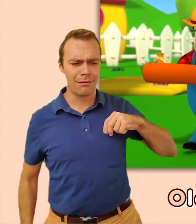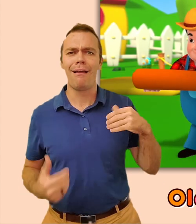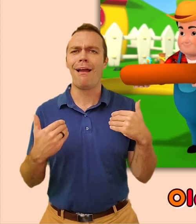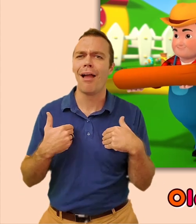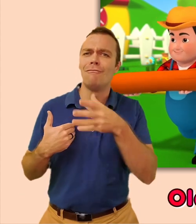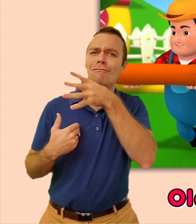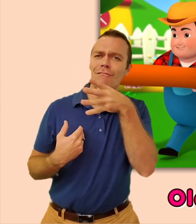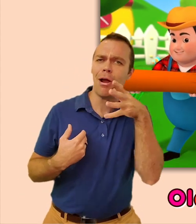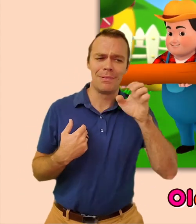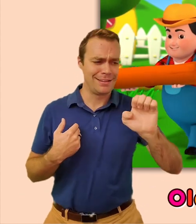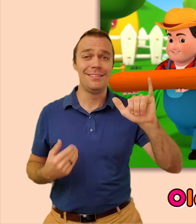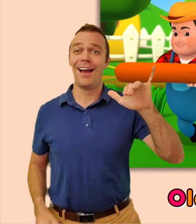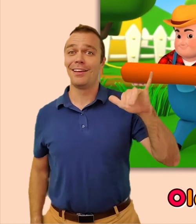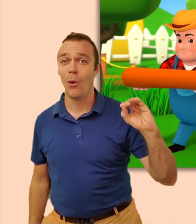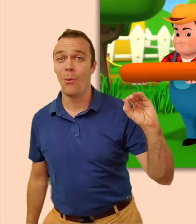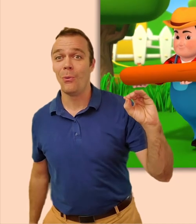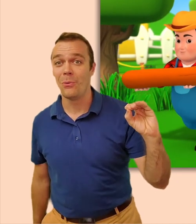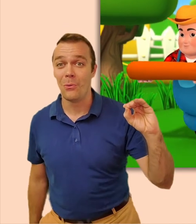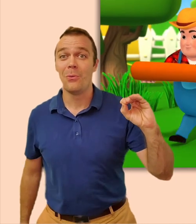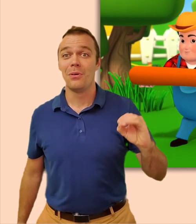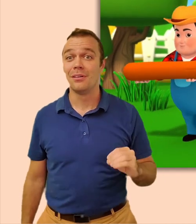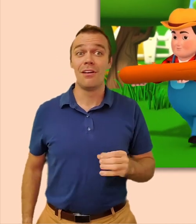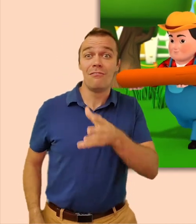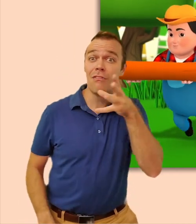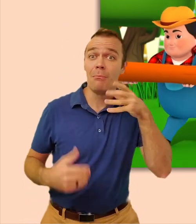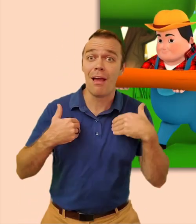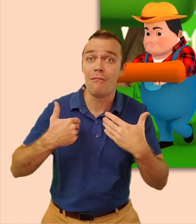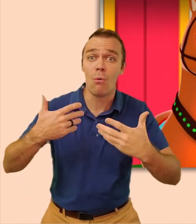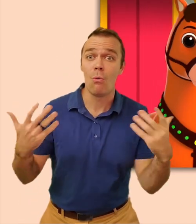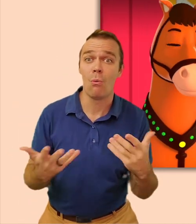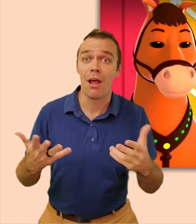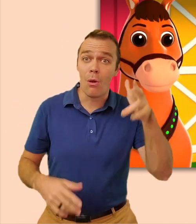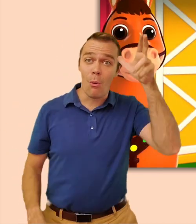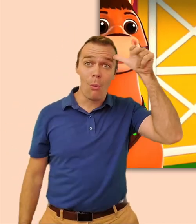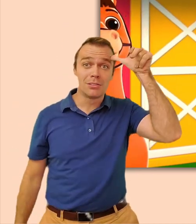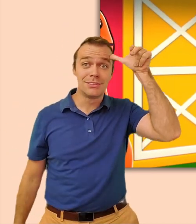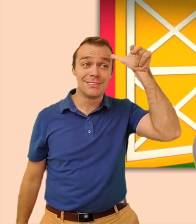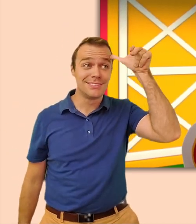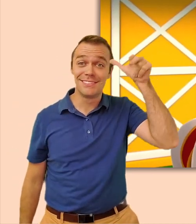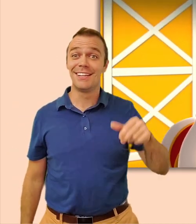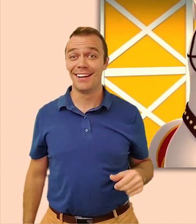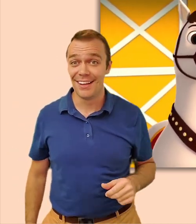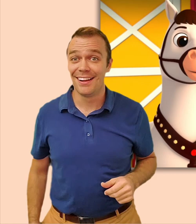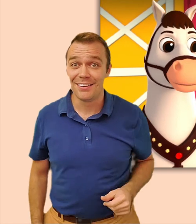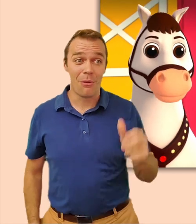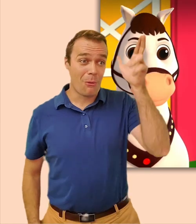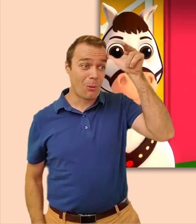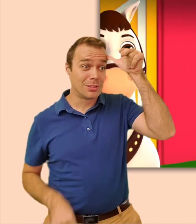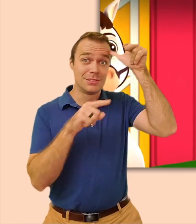Old MacDonald had a farm, E-I-E-I-O And on his farm he had some horses, E-I-E-I-O